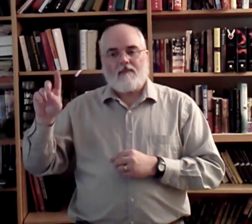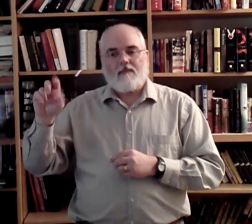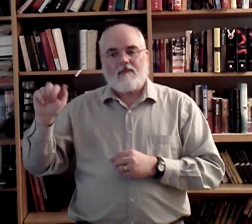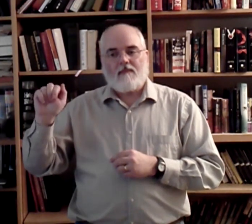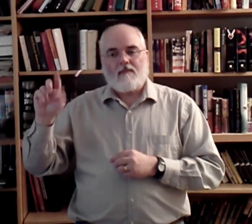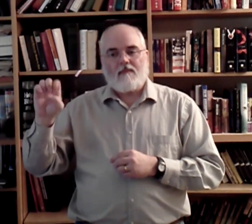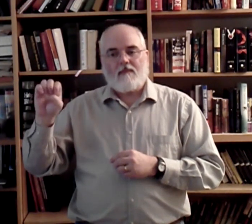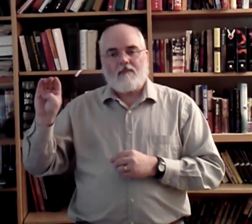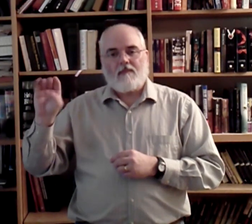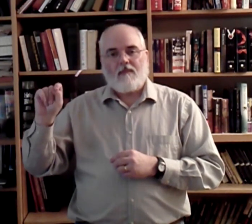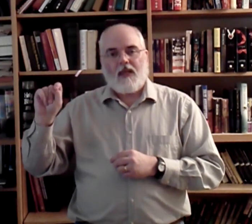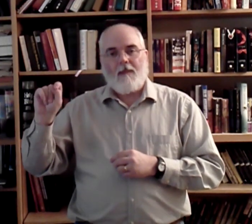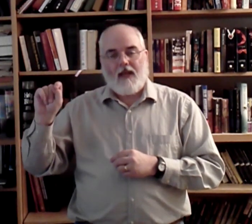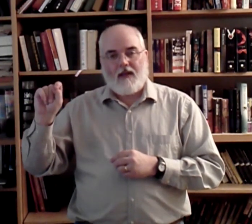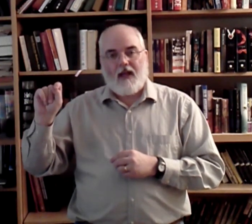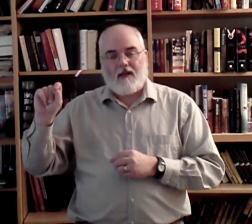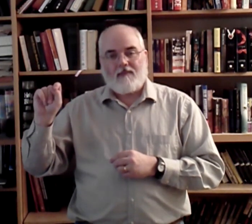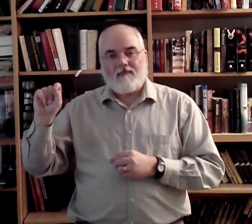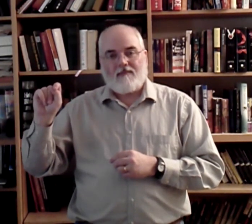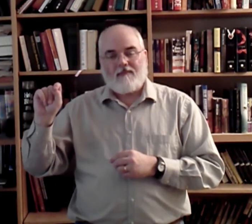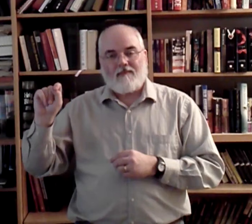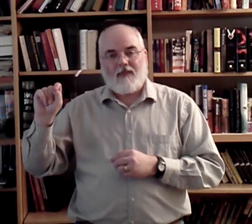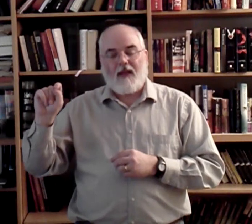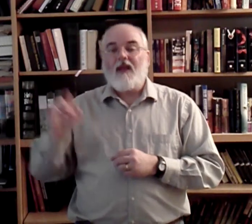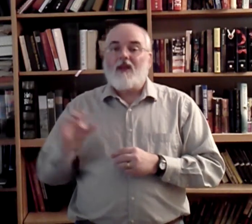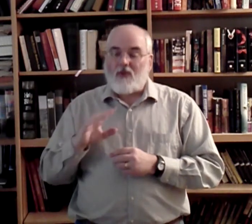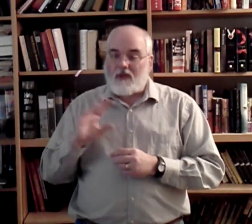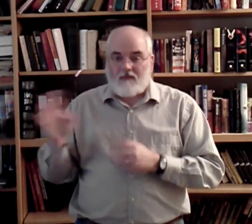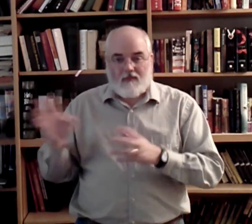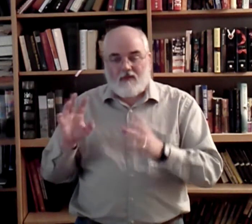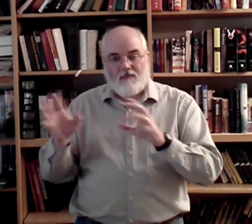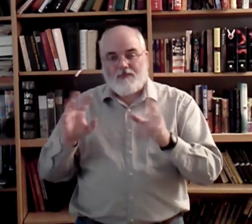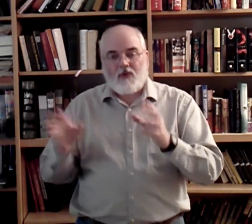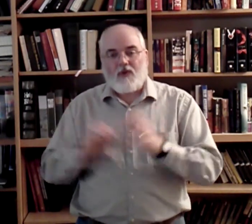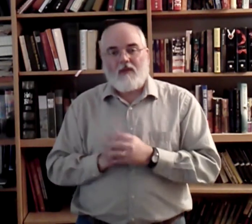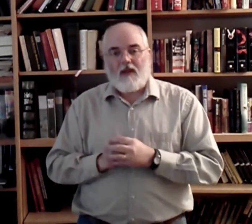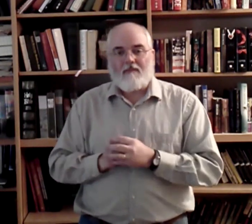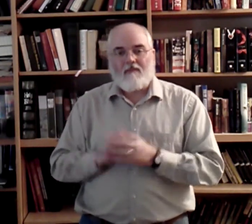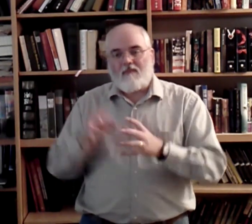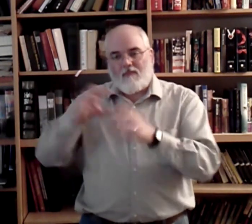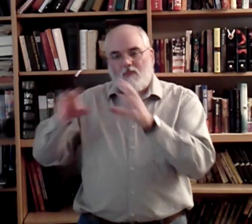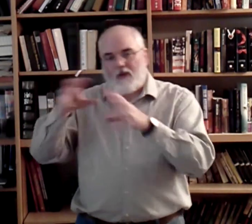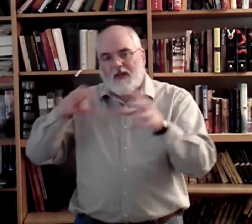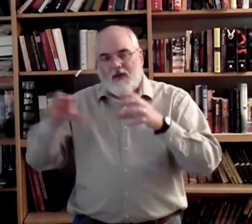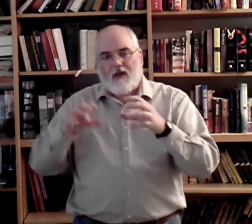Or, he paid a debt. Okay? You can work that around.